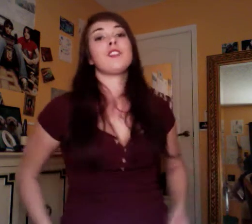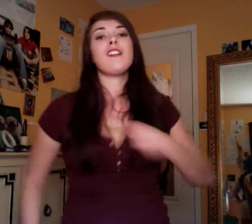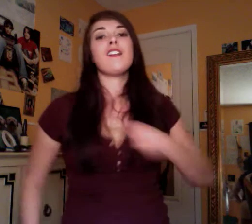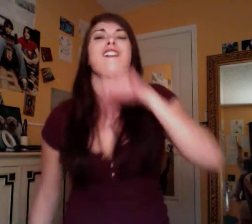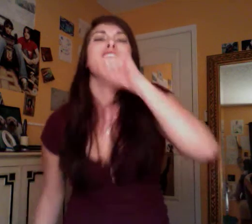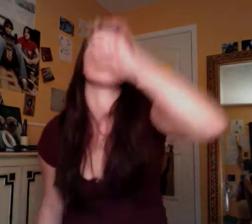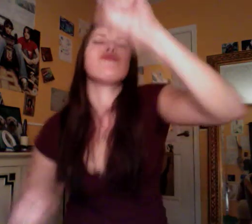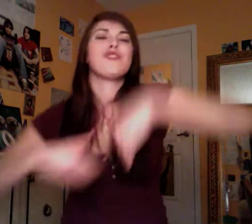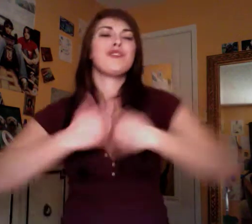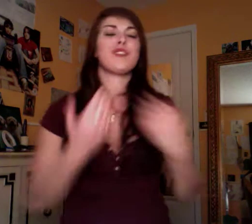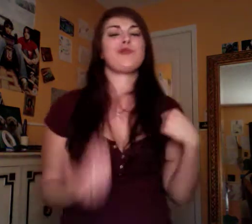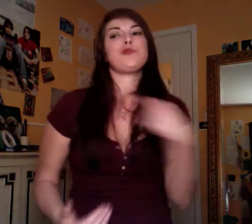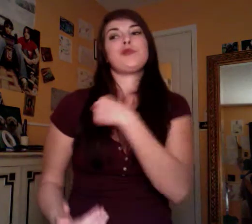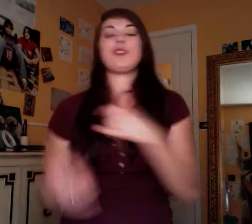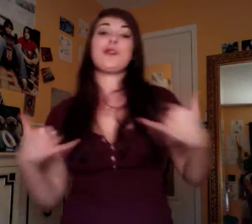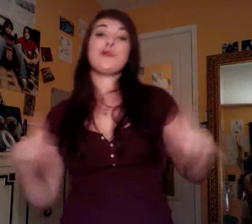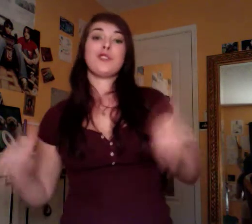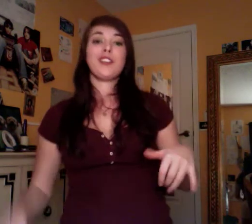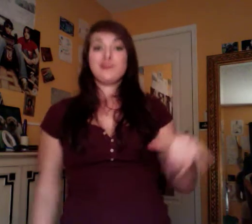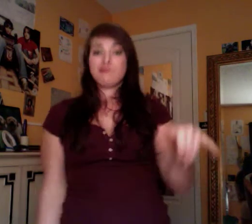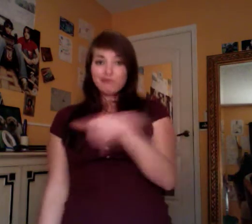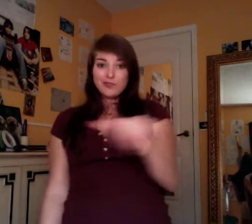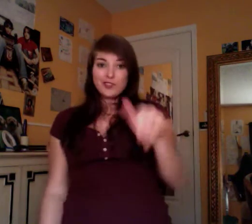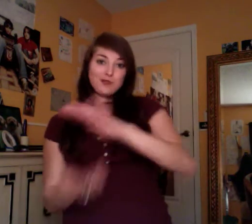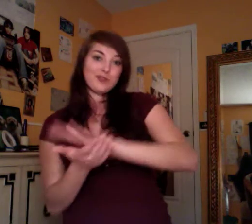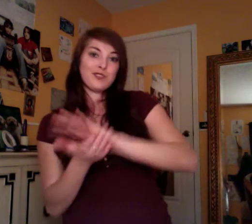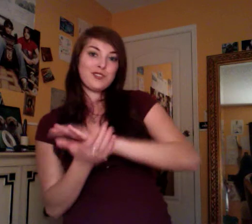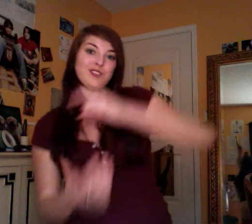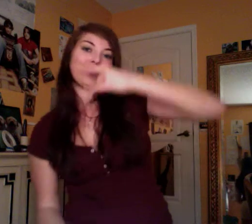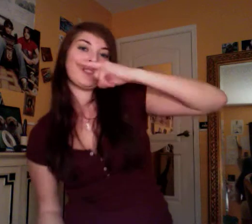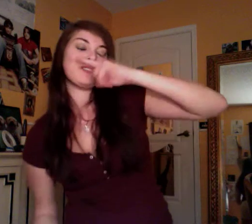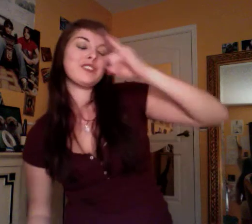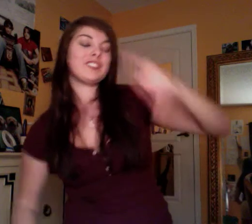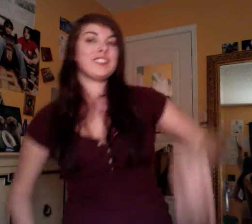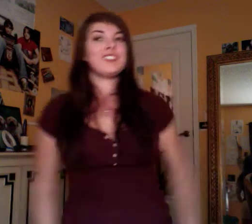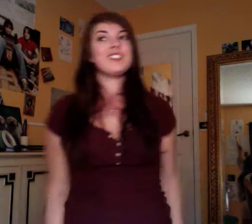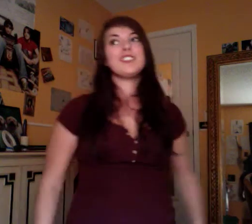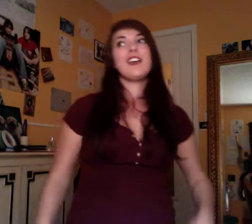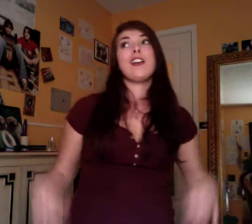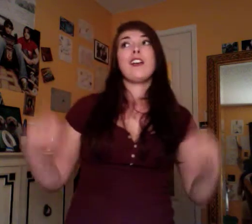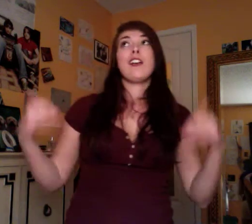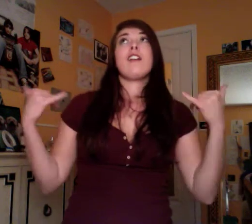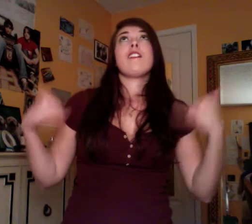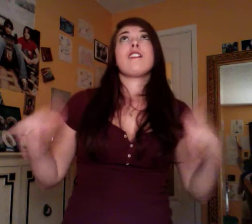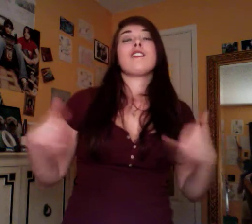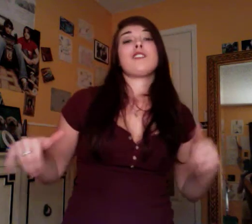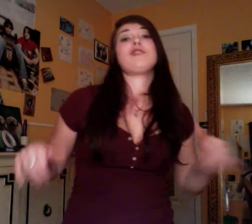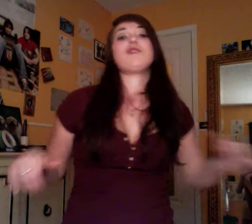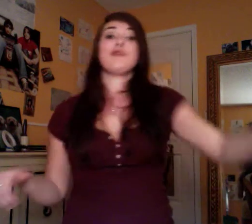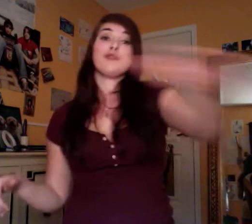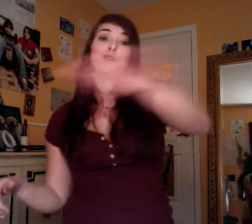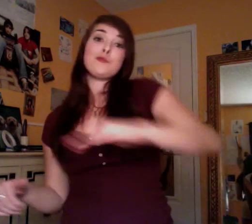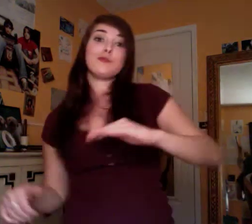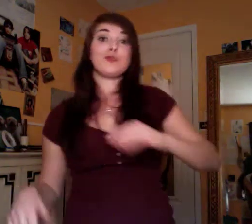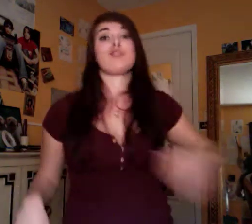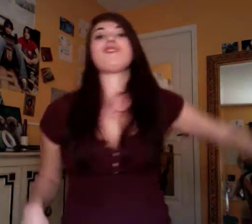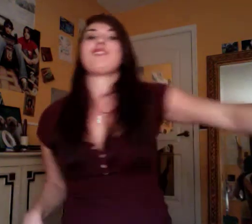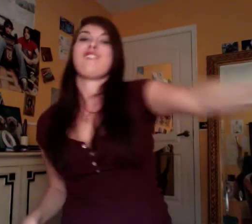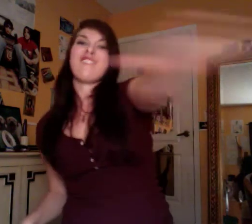I love how we play, like we're kids on a field day, and the playground's all